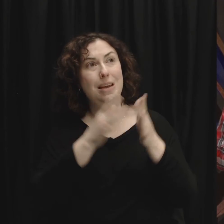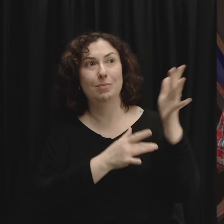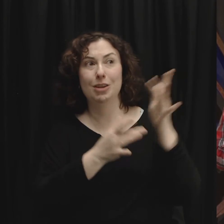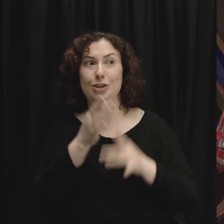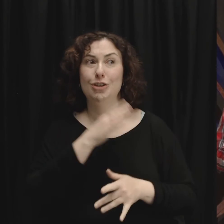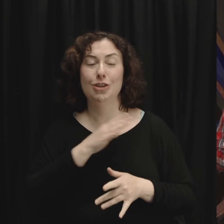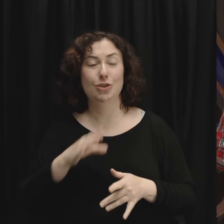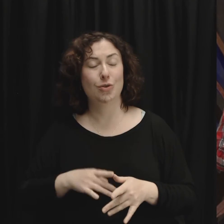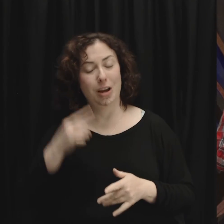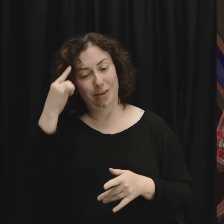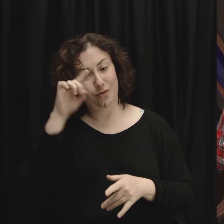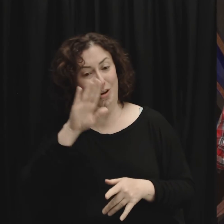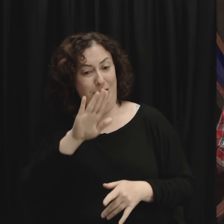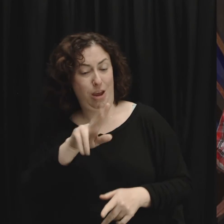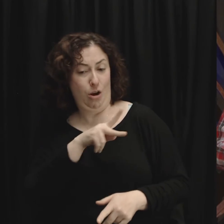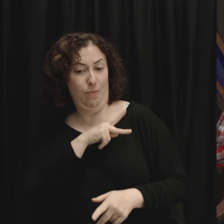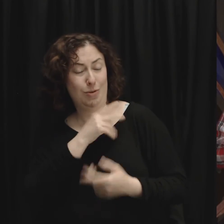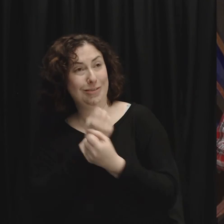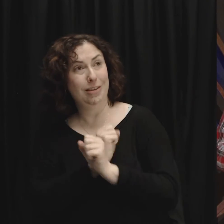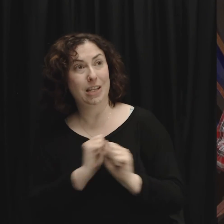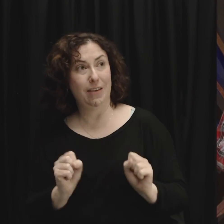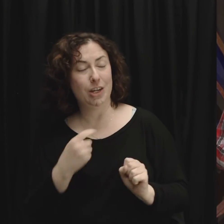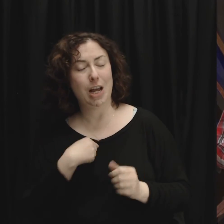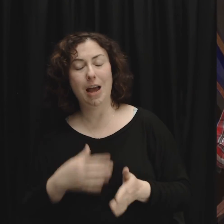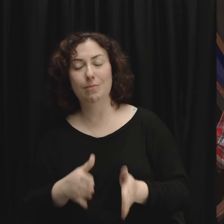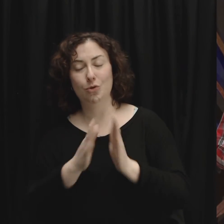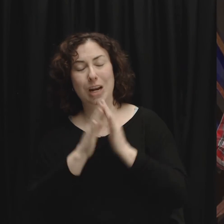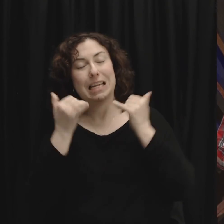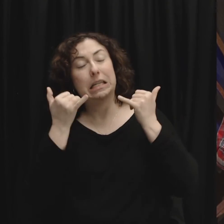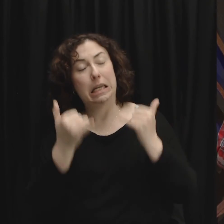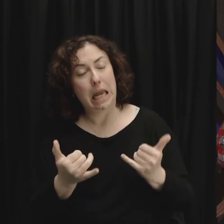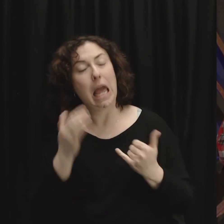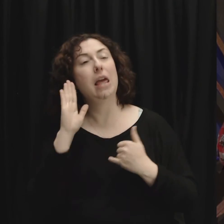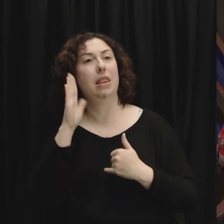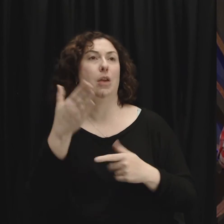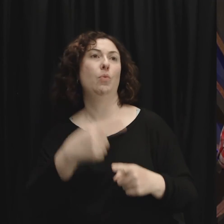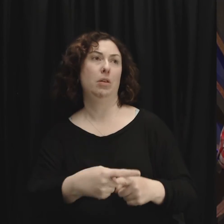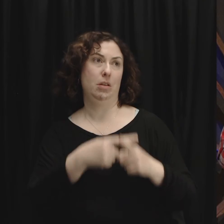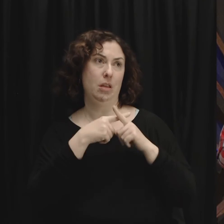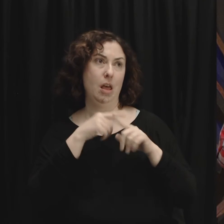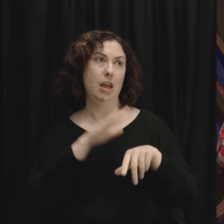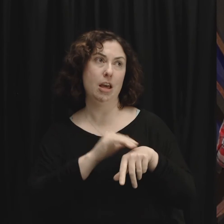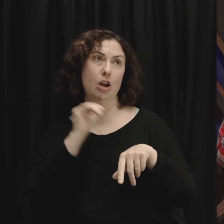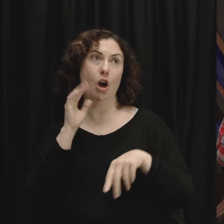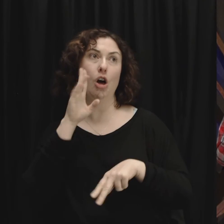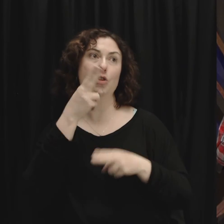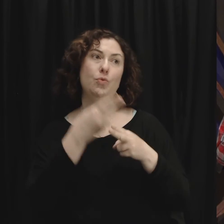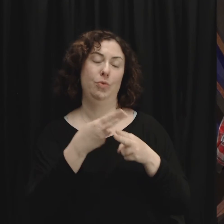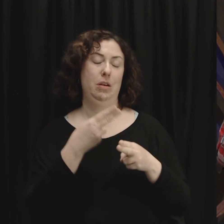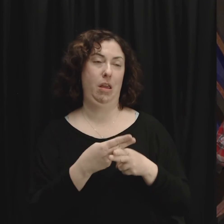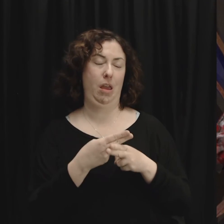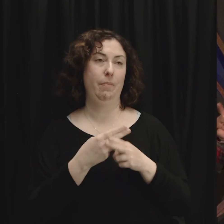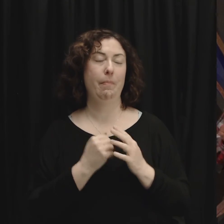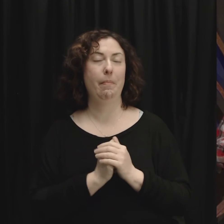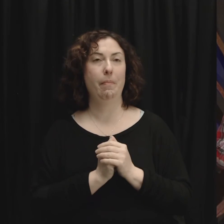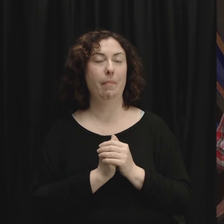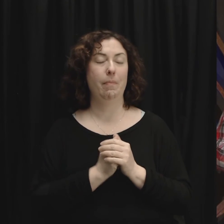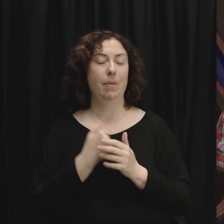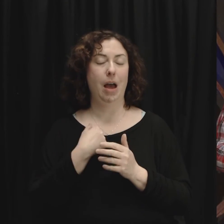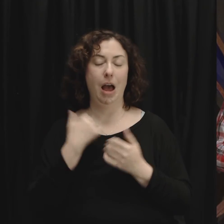salvation from sin I pray that today would be their day of salvation where they would call upon you and Lord I know in the rescue church there